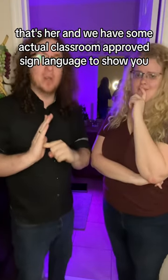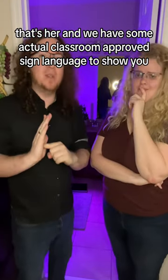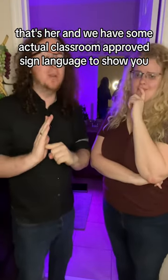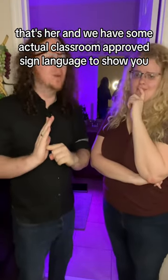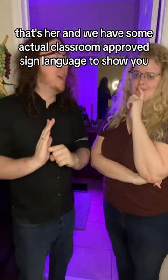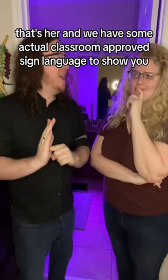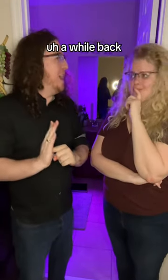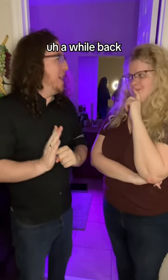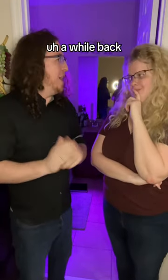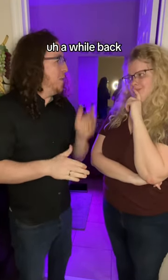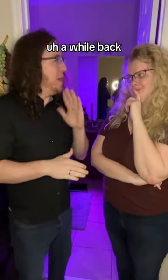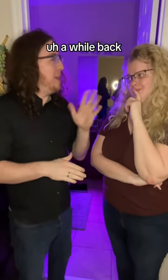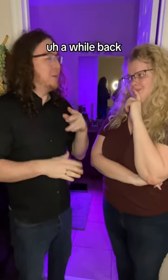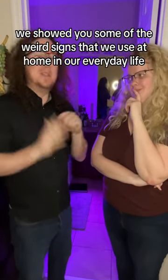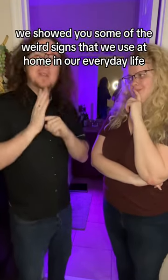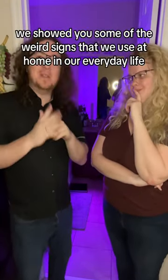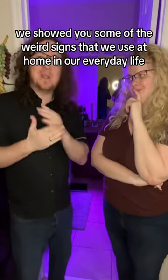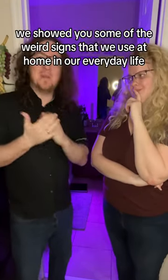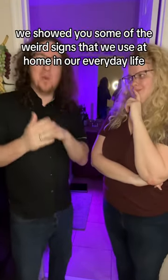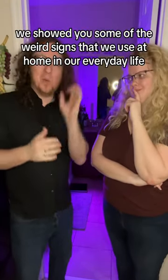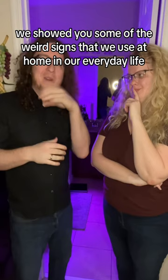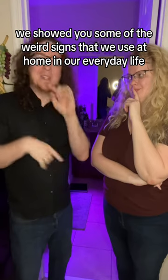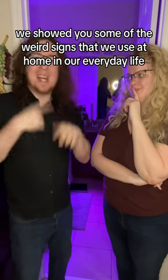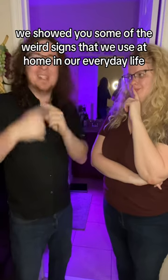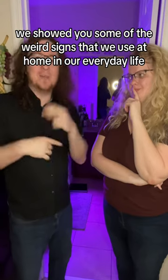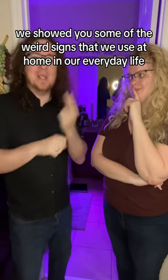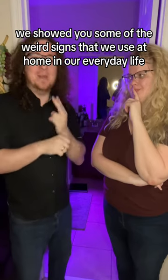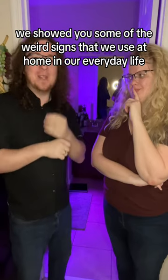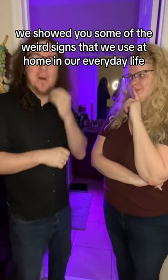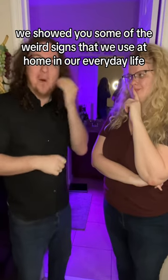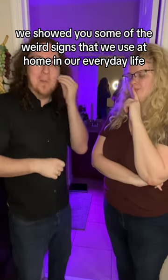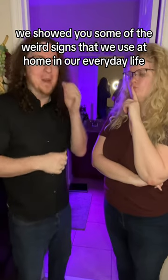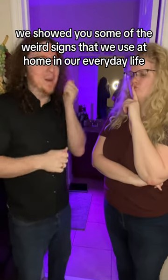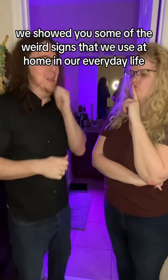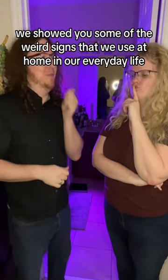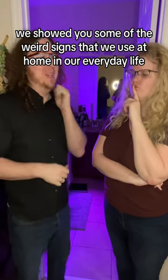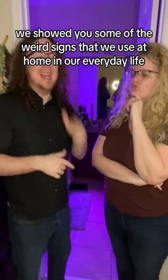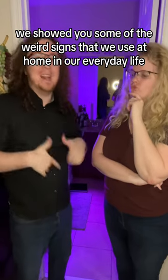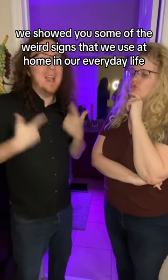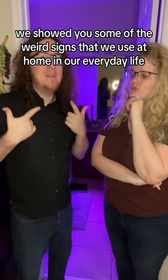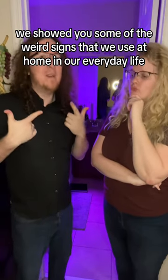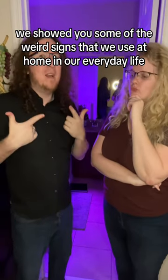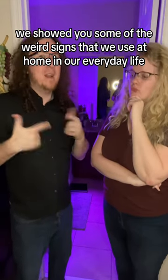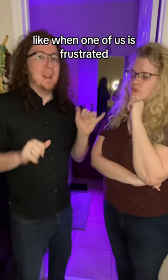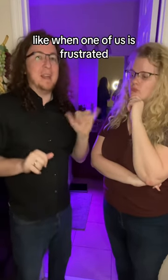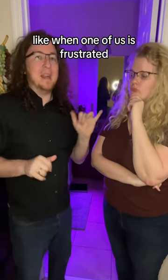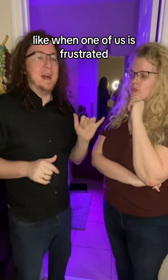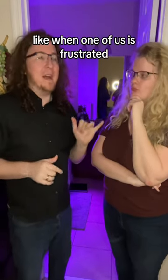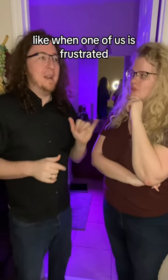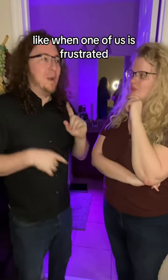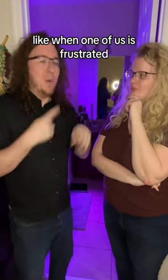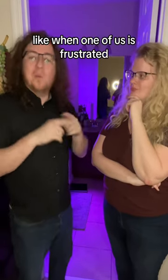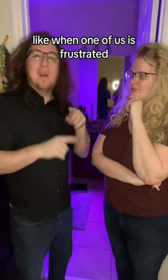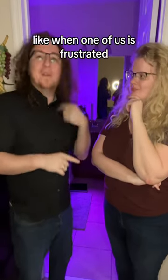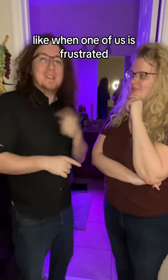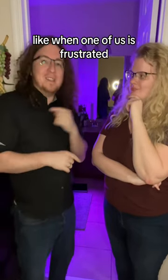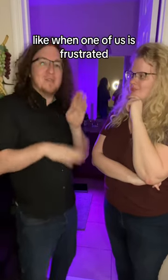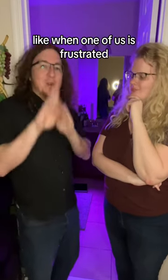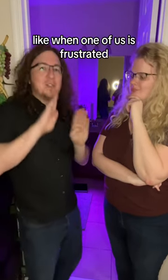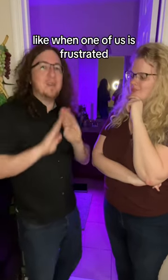you. A while back we showed you some of the weird signs that we use at home in our everyday life. Like when one of us is frustrated